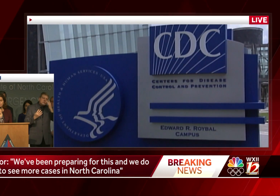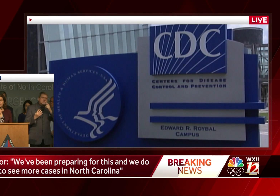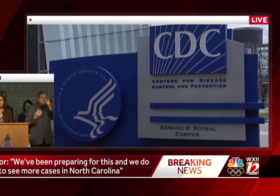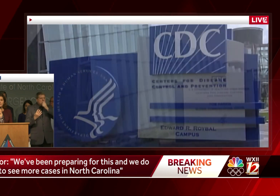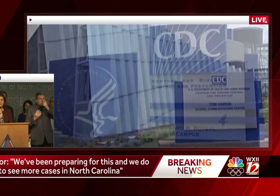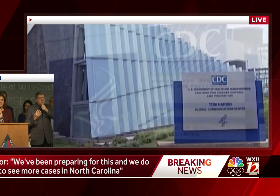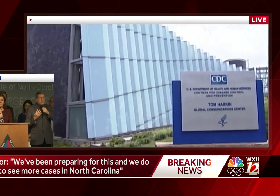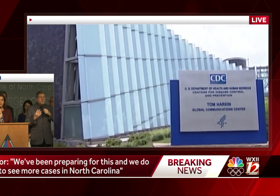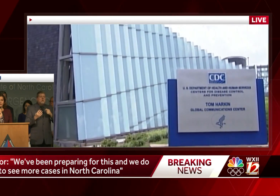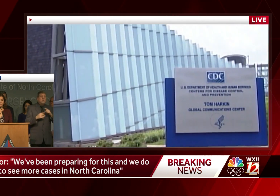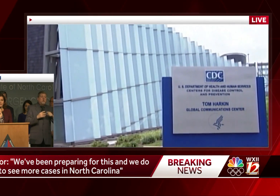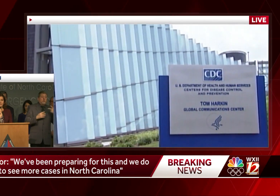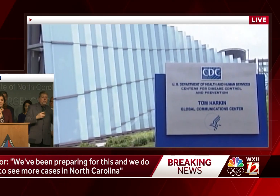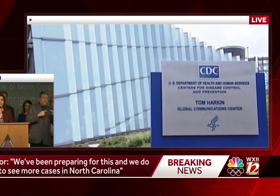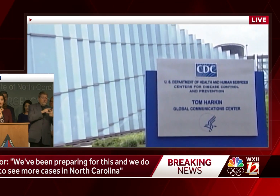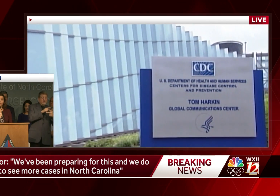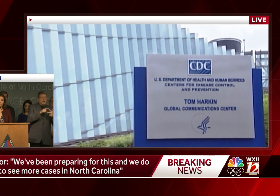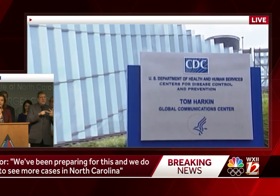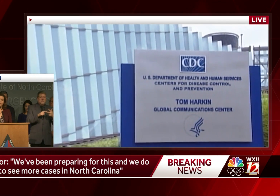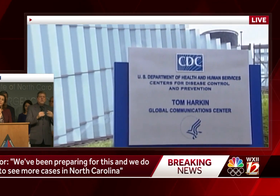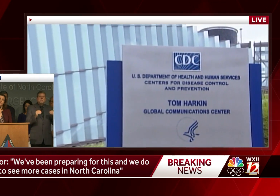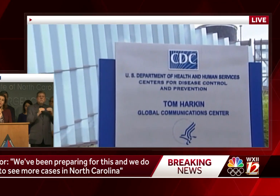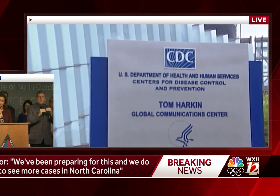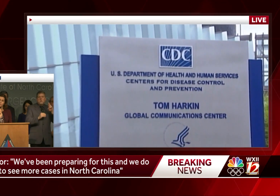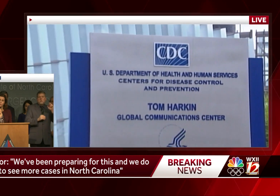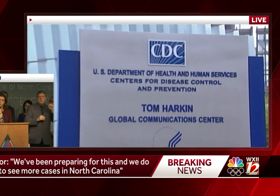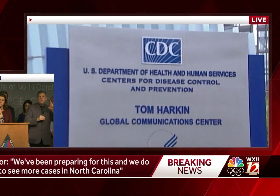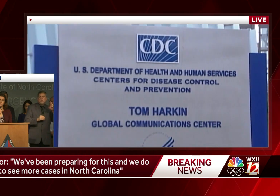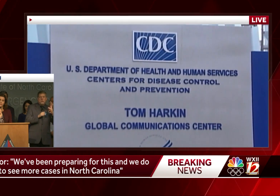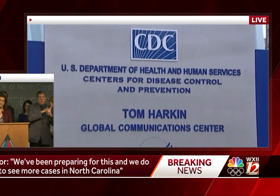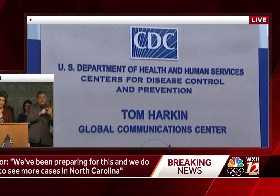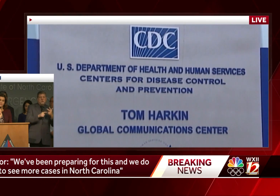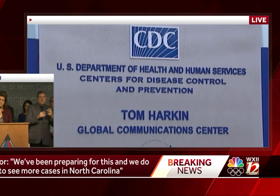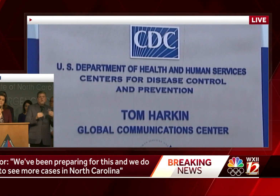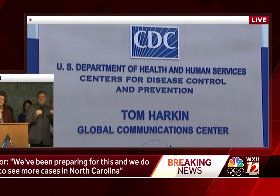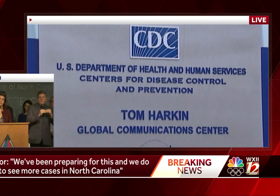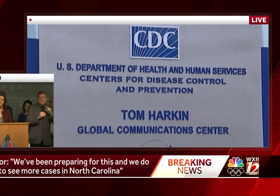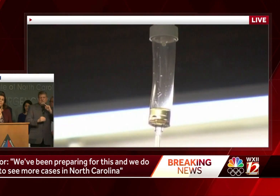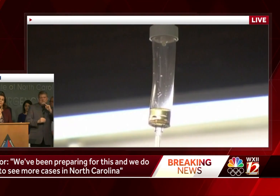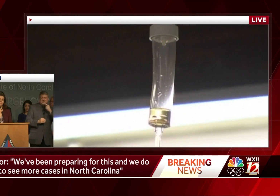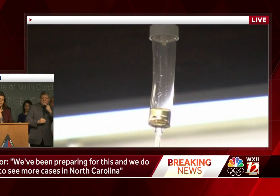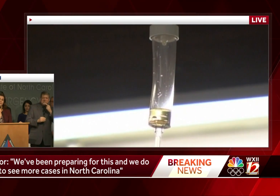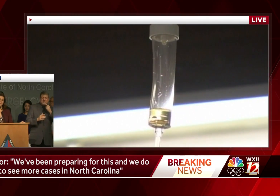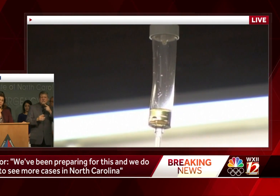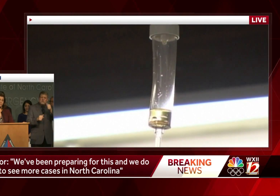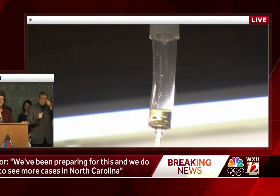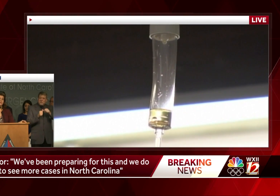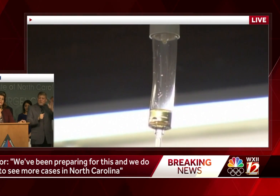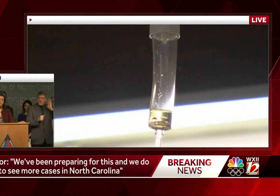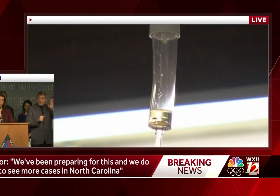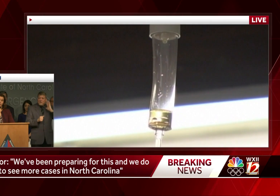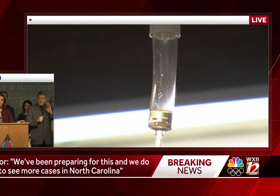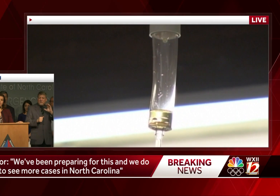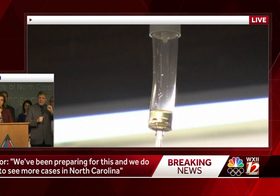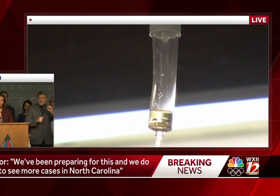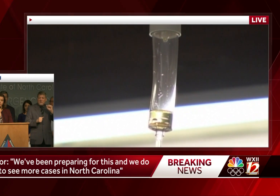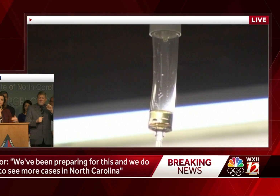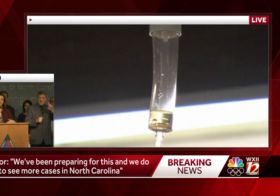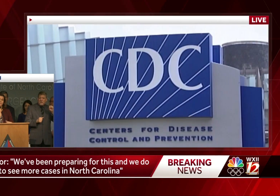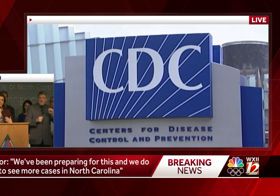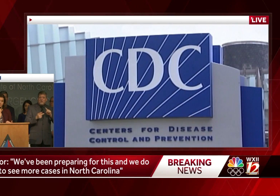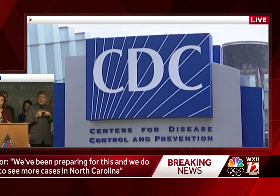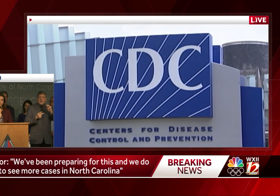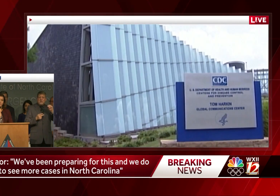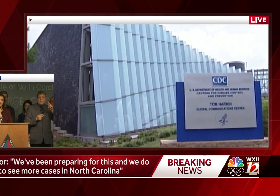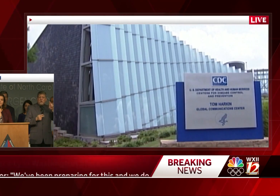There's been three that circulate, that are more rare, that can cause more severe illnesses. As you remember, the past, there was SARS and MERS,